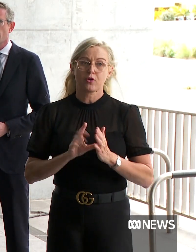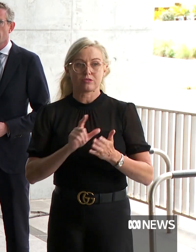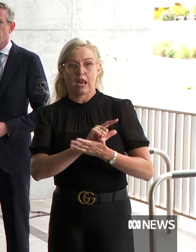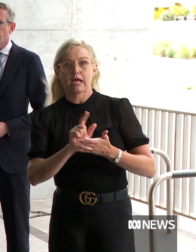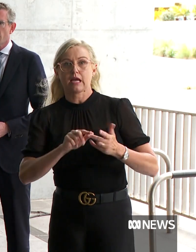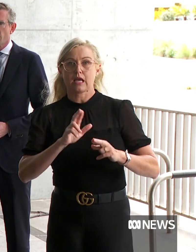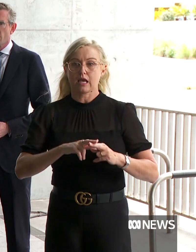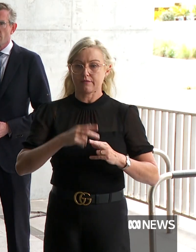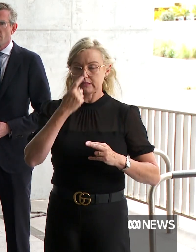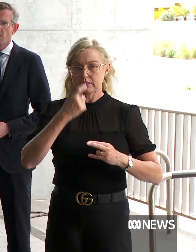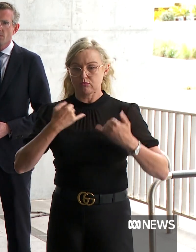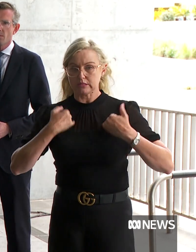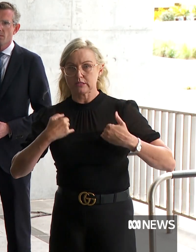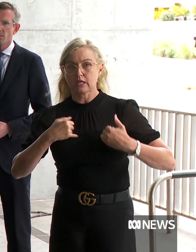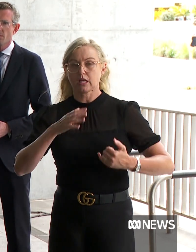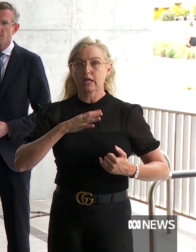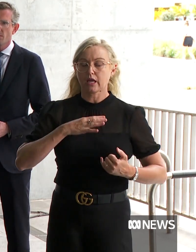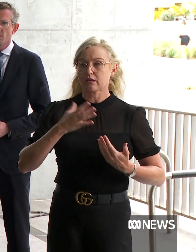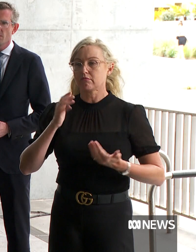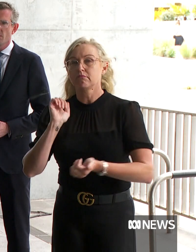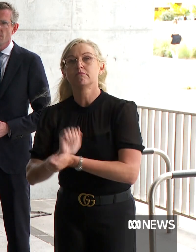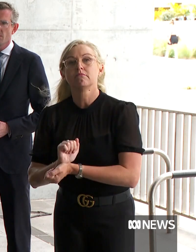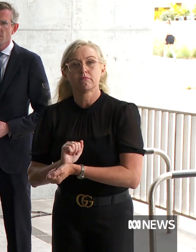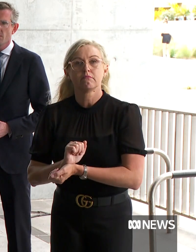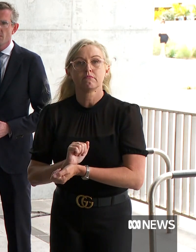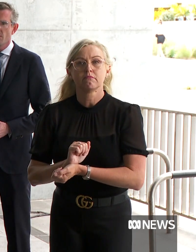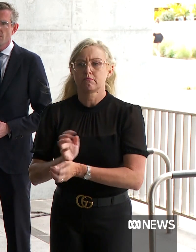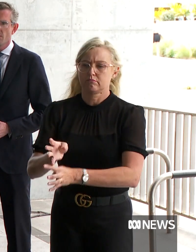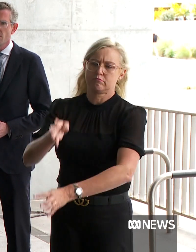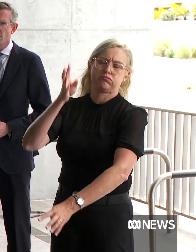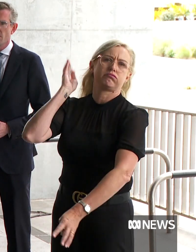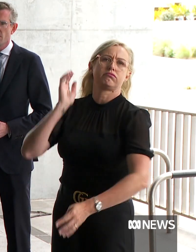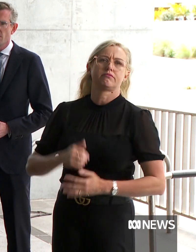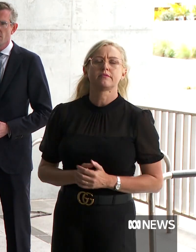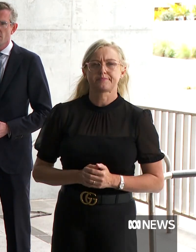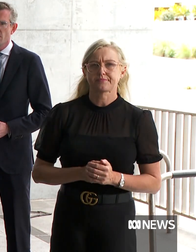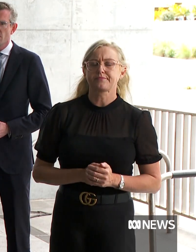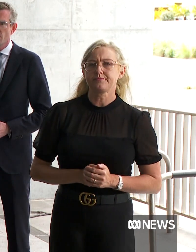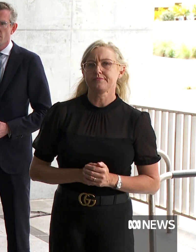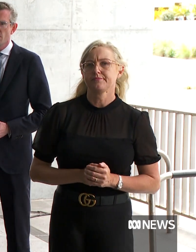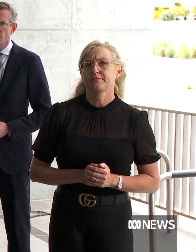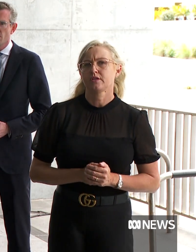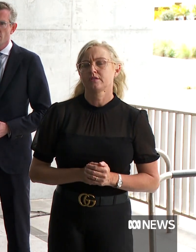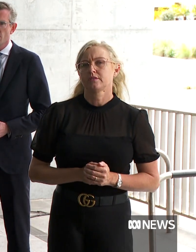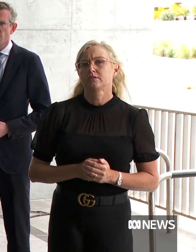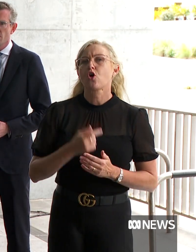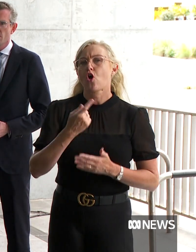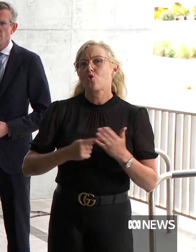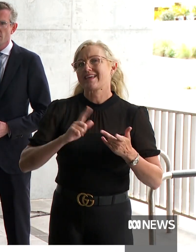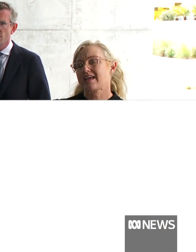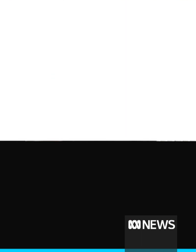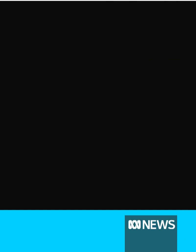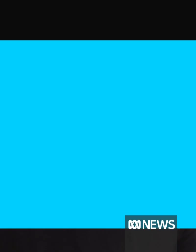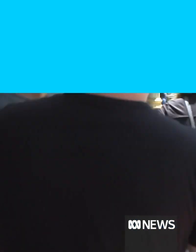need a PCR test, seriously, you may not be able to get it because if too many people just go out and use our pathology system to that extent.